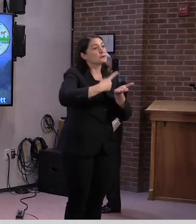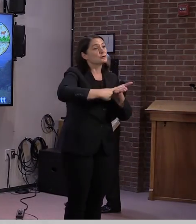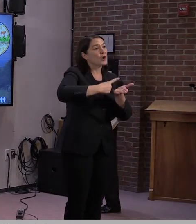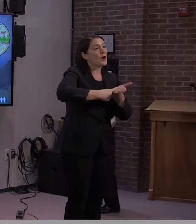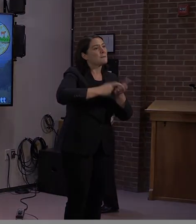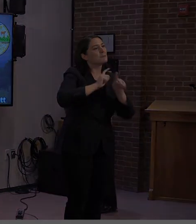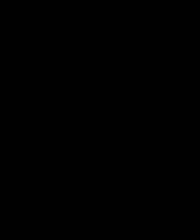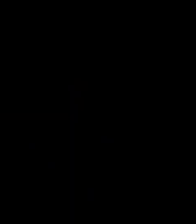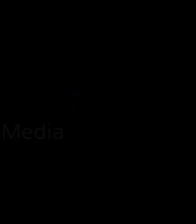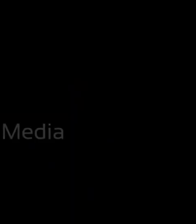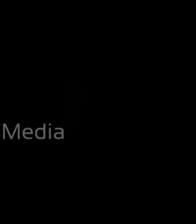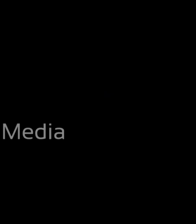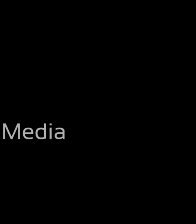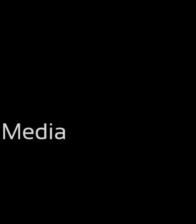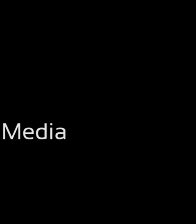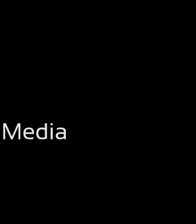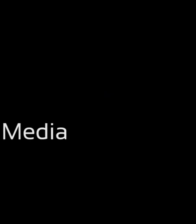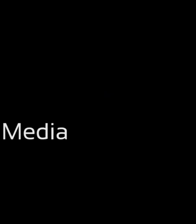then. Thank you.